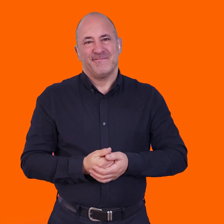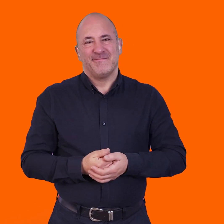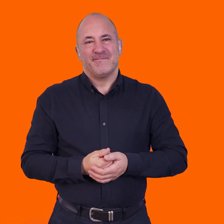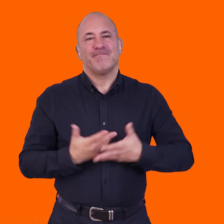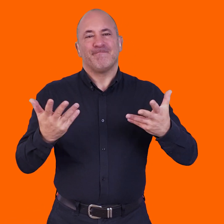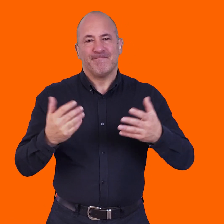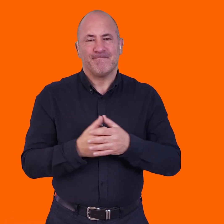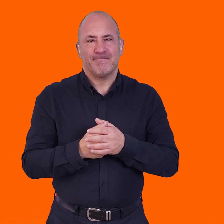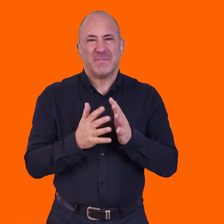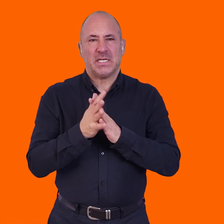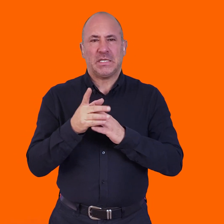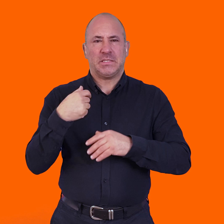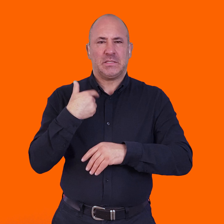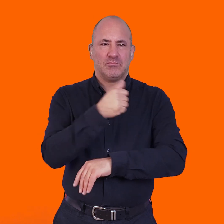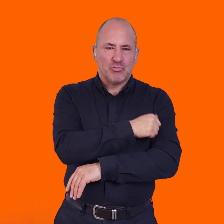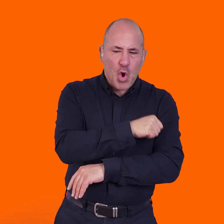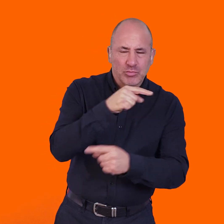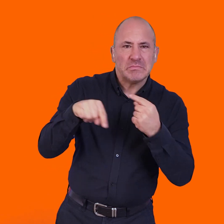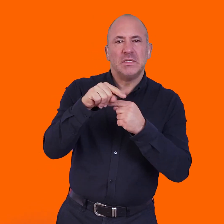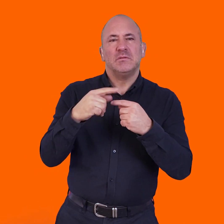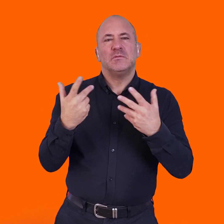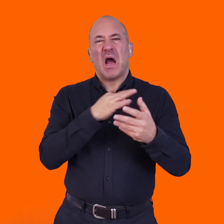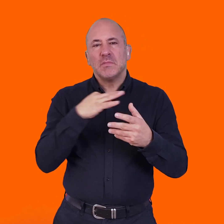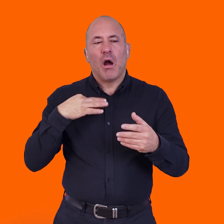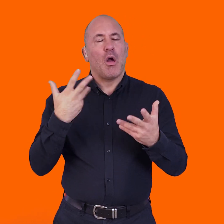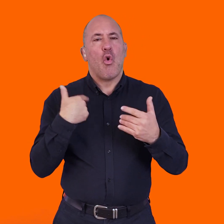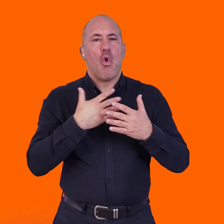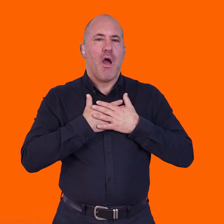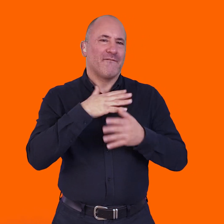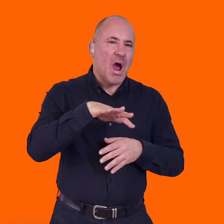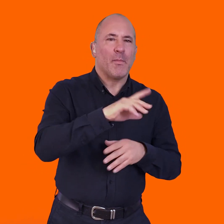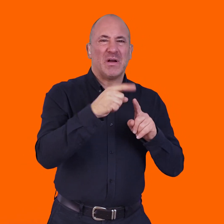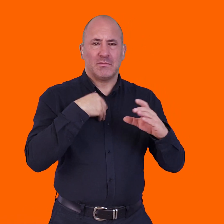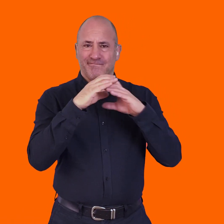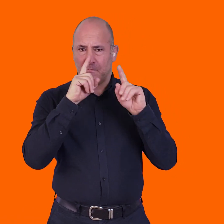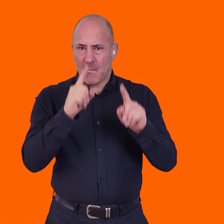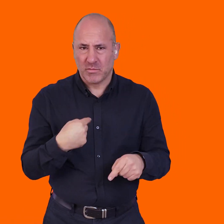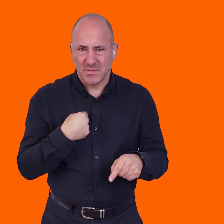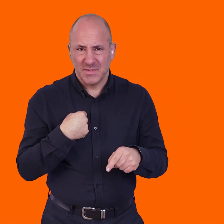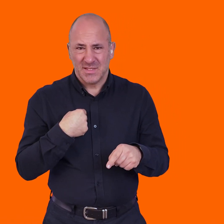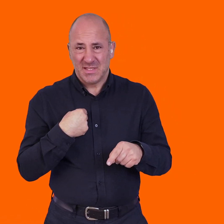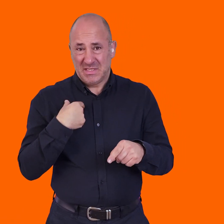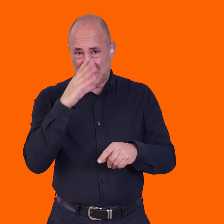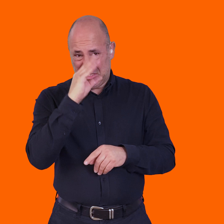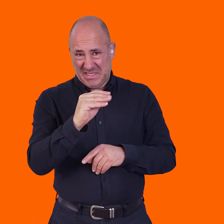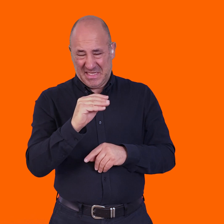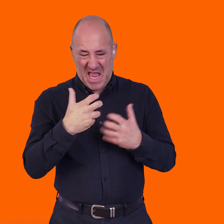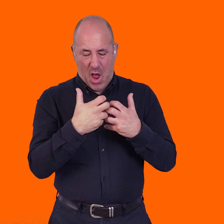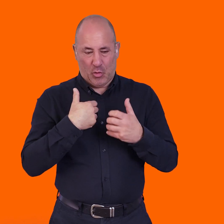seizures since then. And I couldn't communicate with my medics and my loved ones, what it was like to have an epileptic